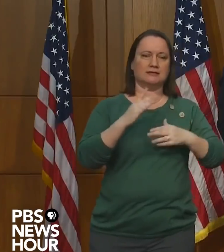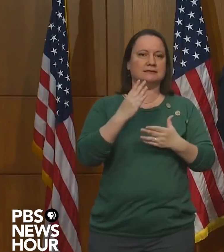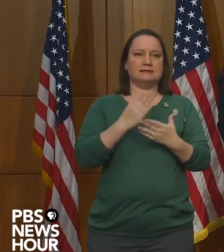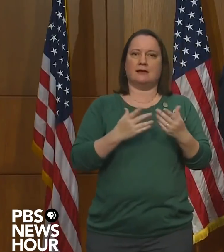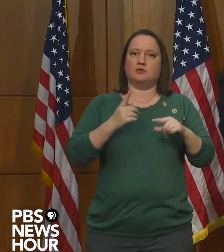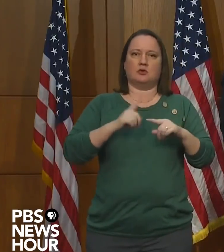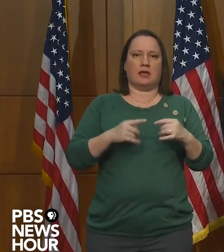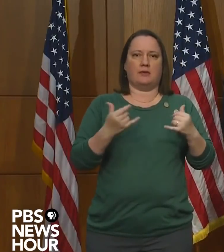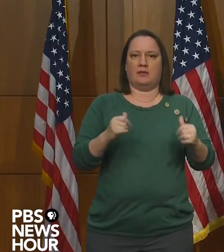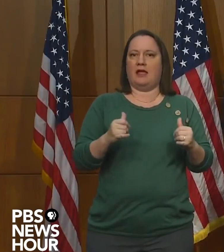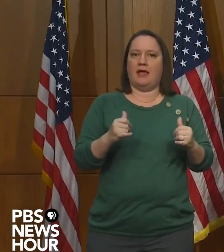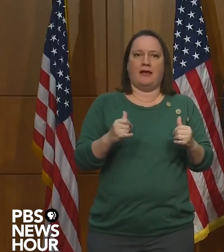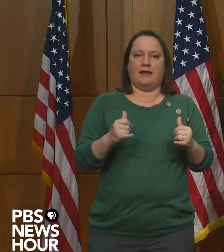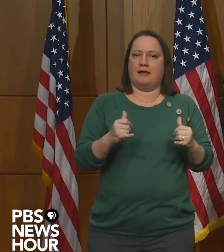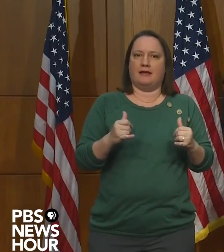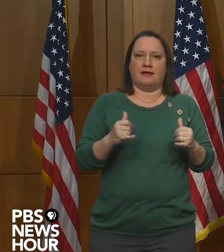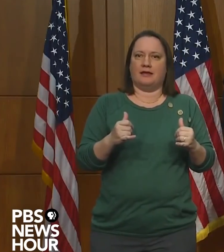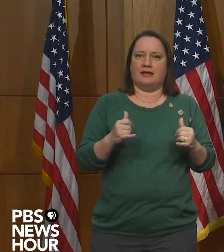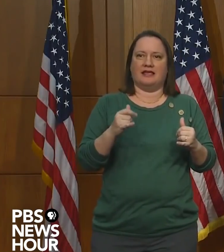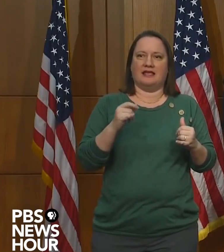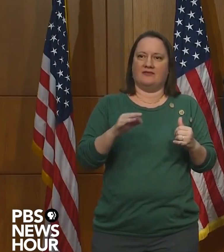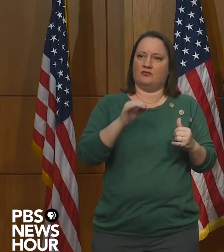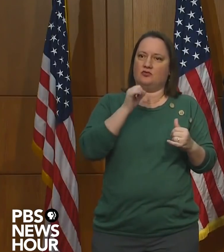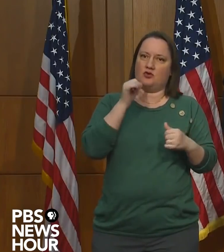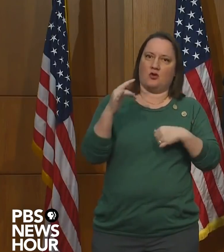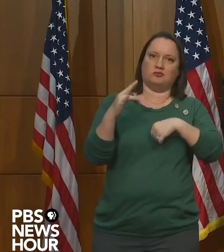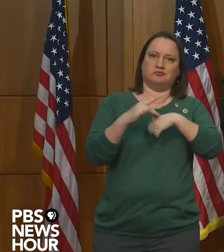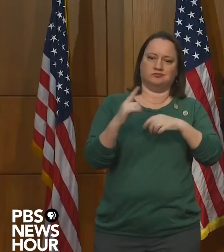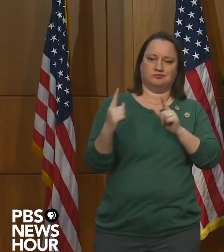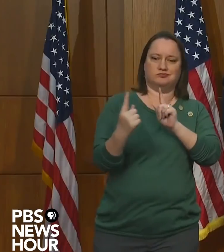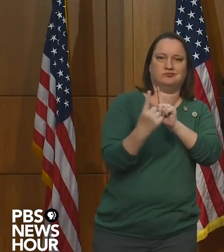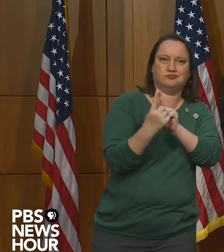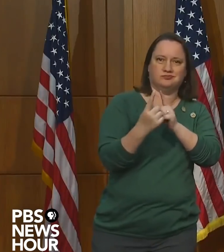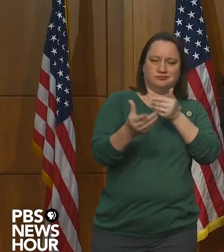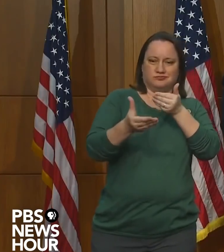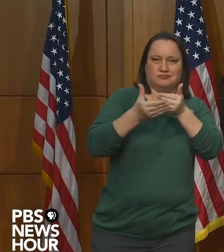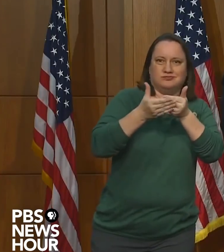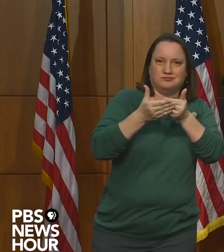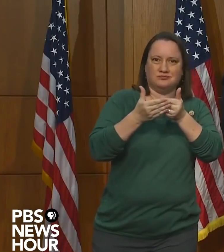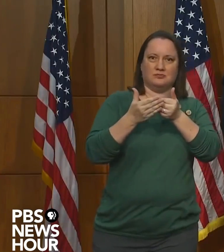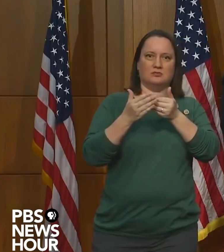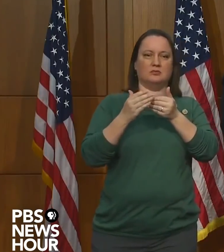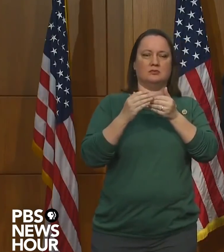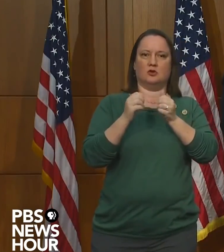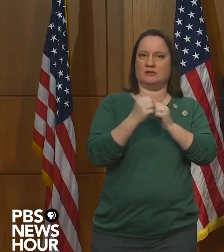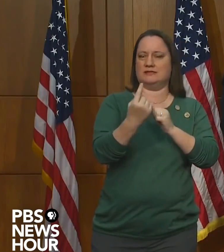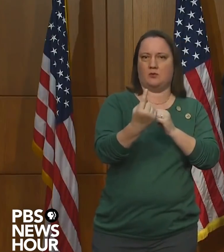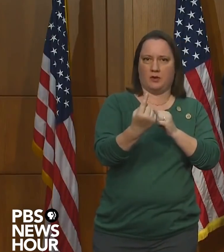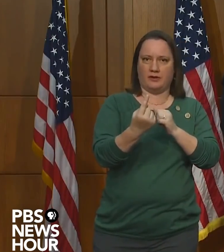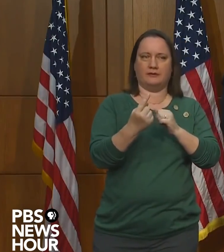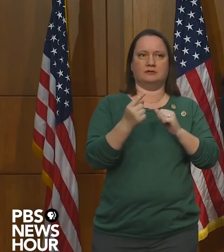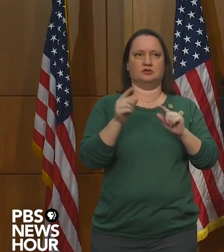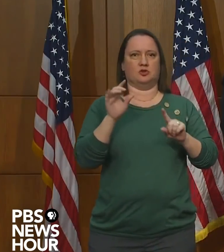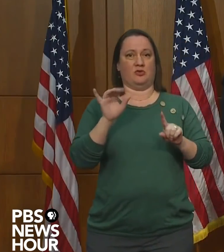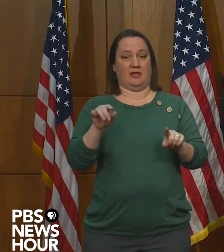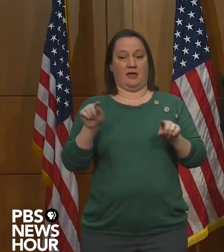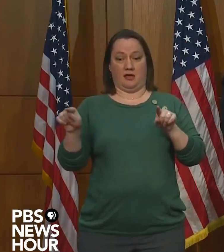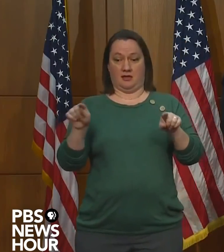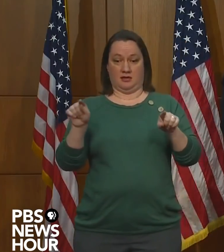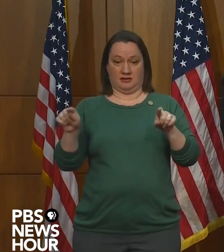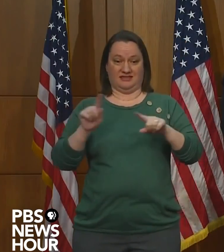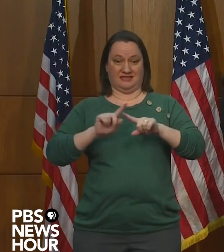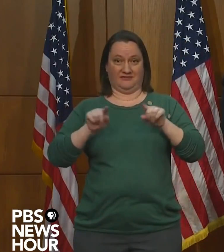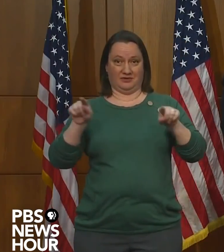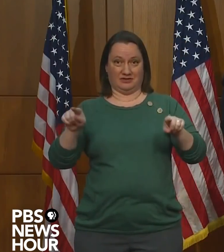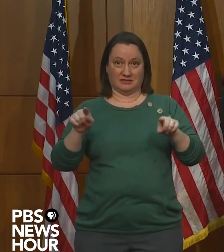can't play without intentionally coming across someone else and having sustained contact. So that's kind of a guiding post for what we're going to